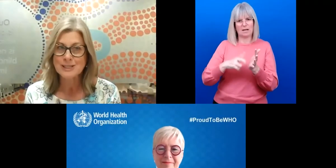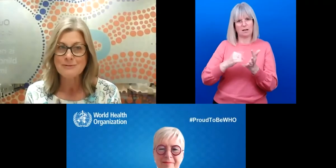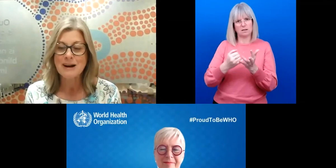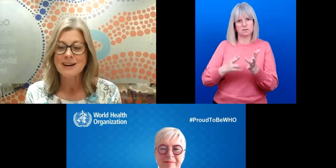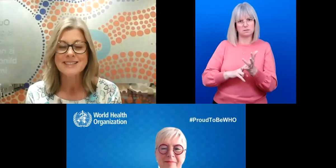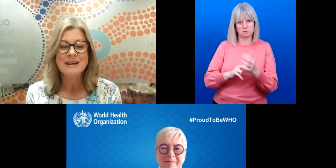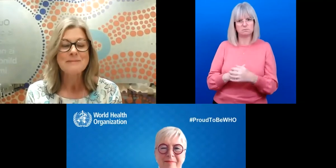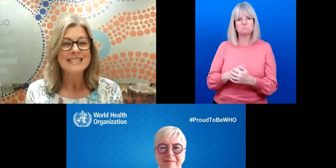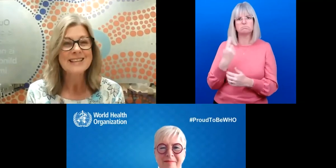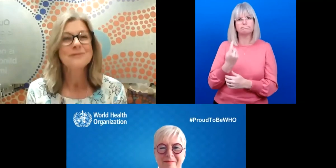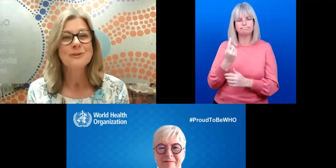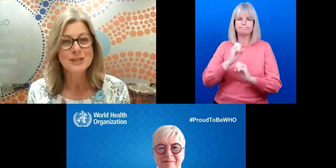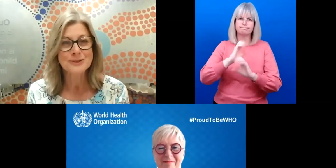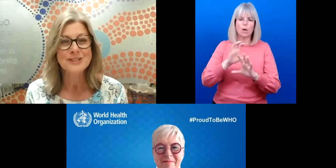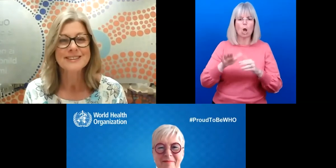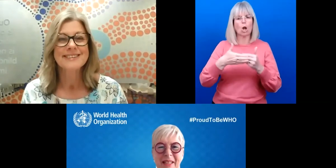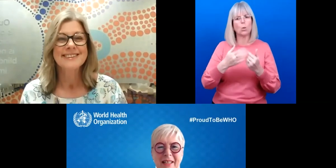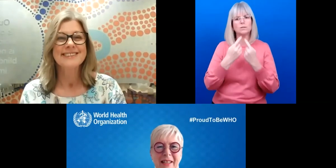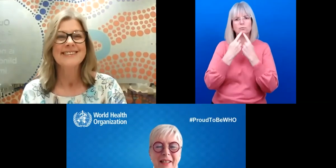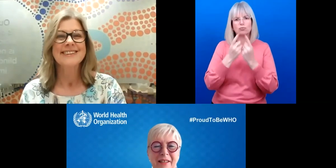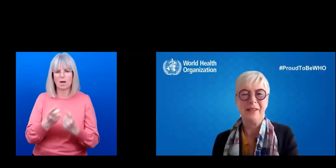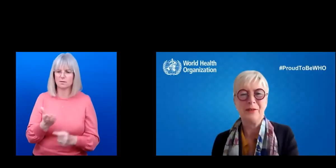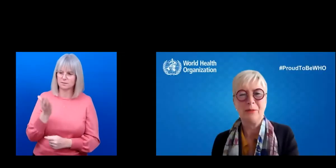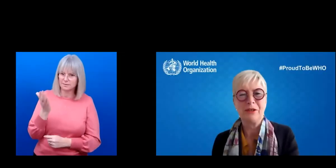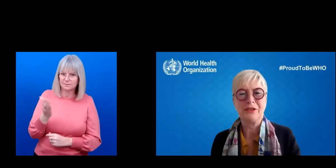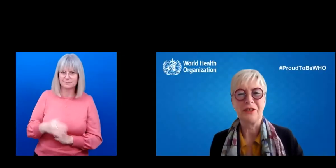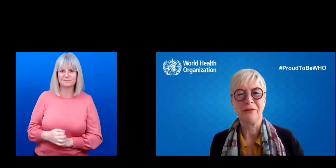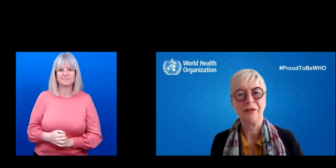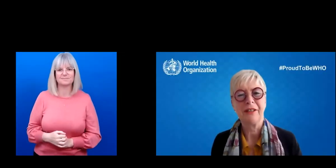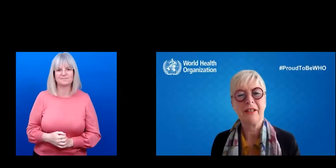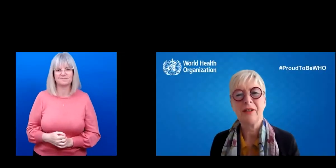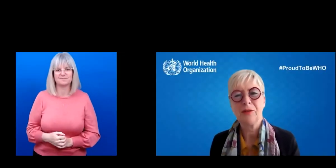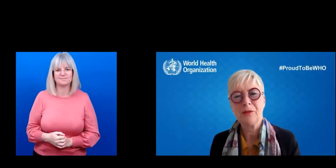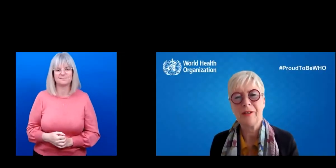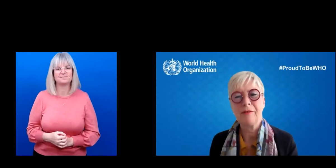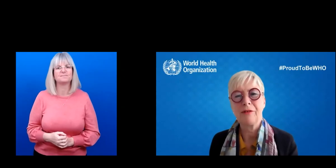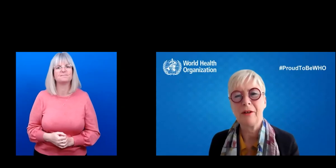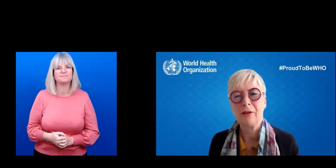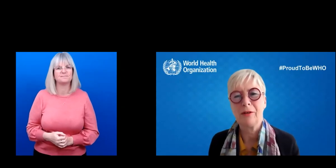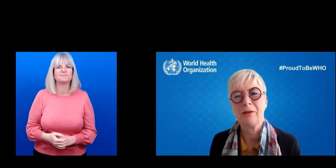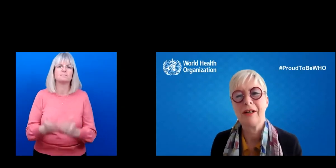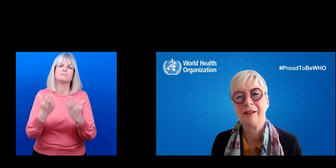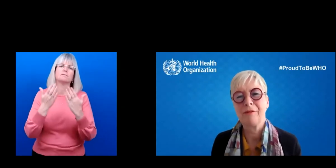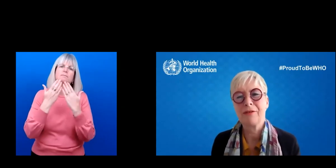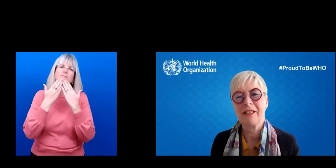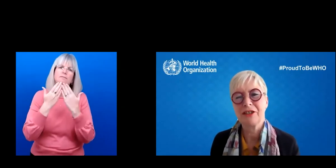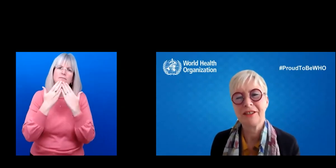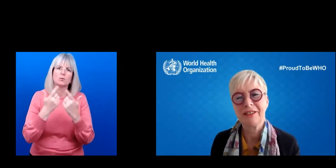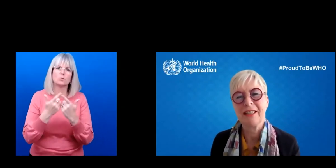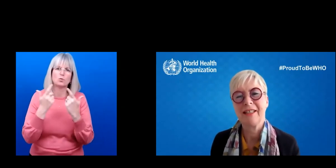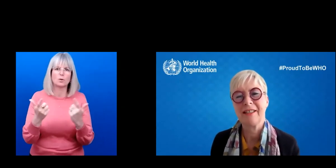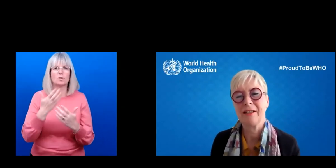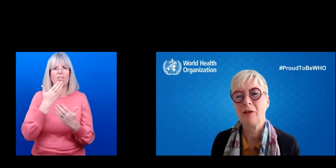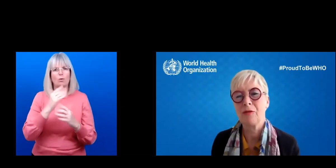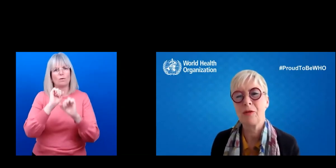some closing remarks then take the floor is yours. Alakos- Thank you so much, Jennifer and thank you to the Fred Hollow foundation